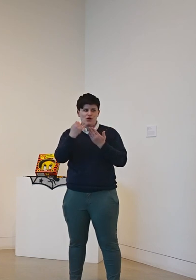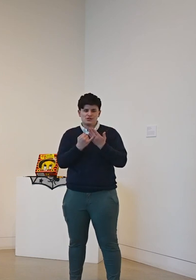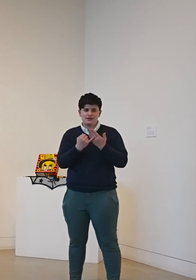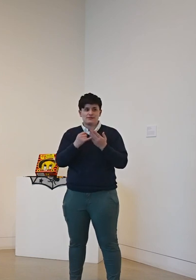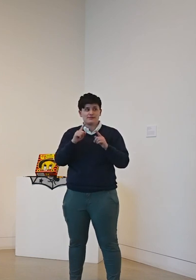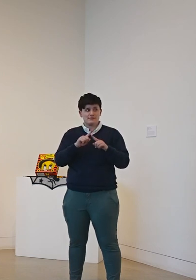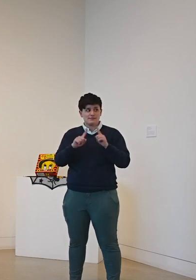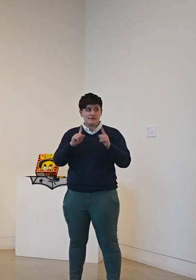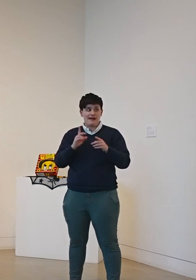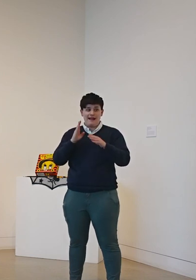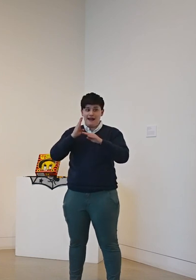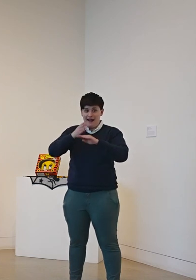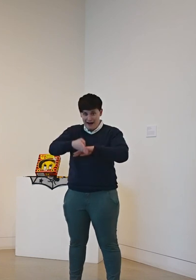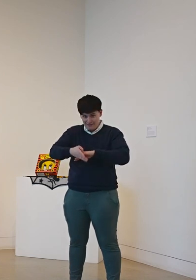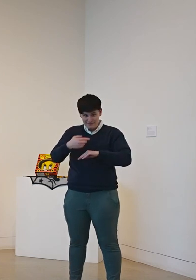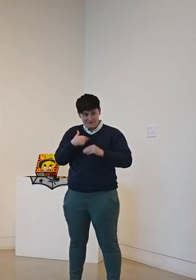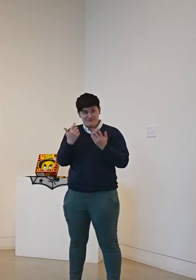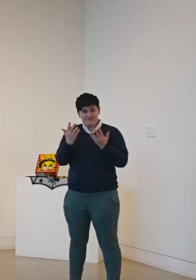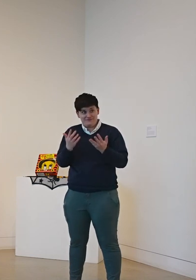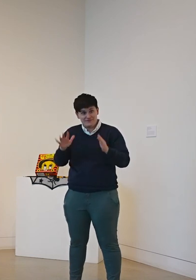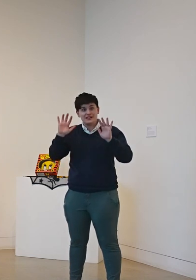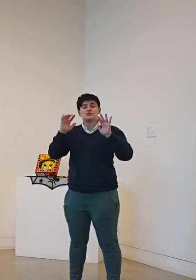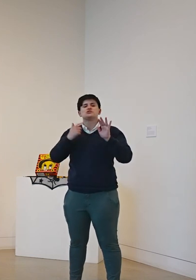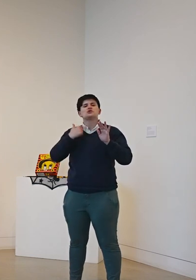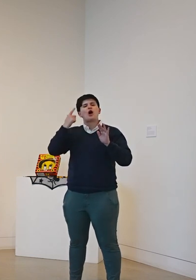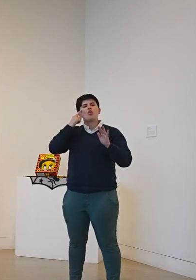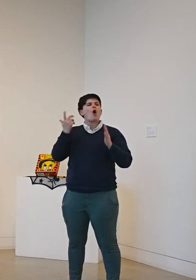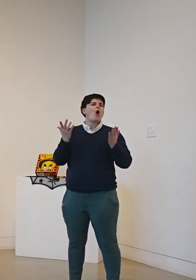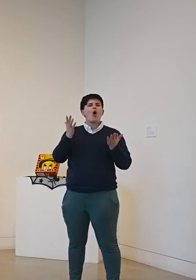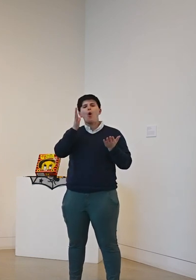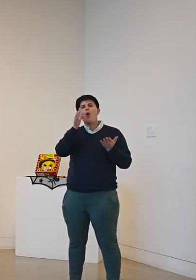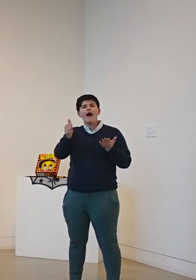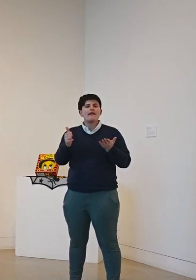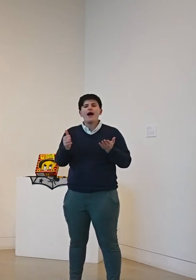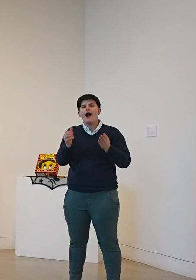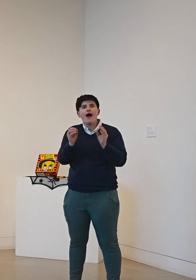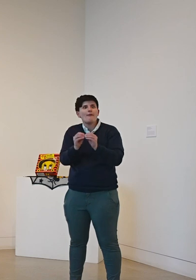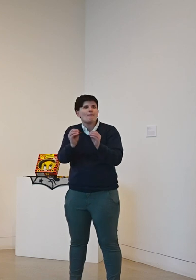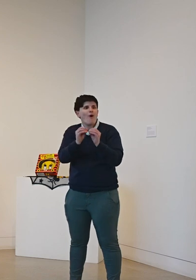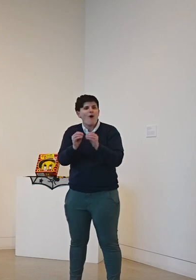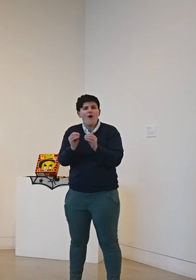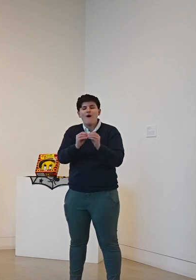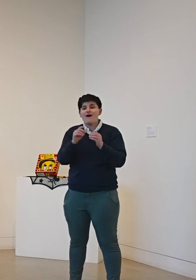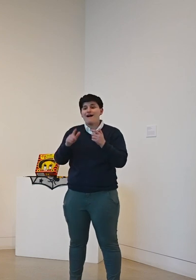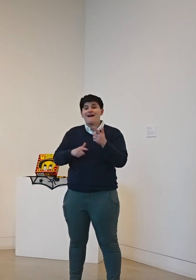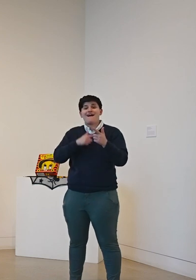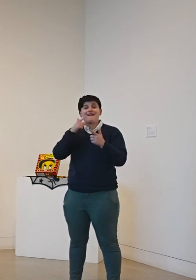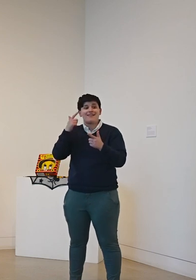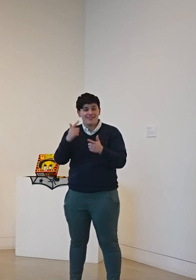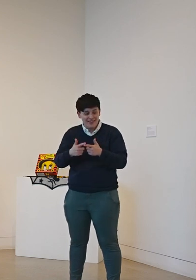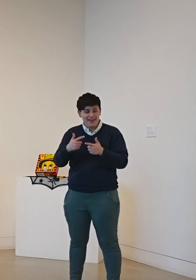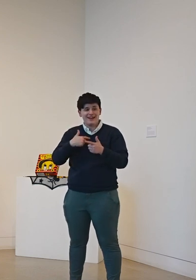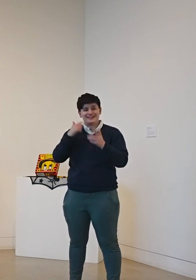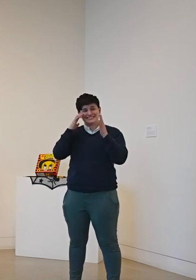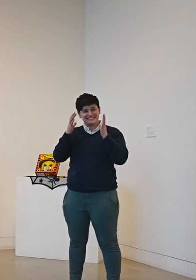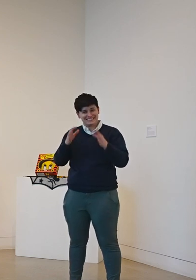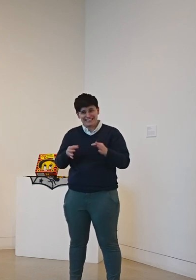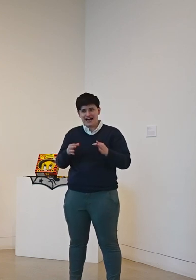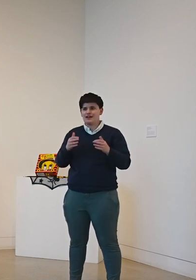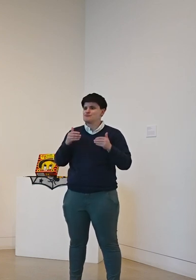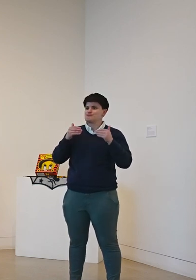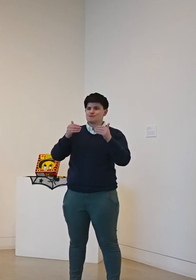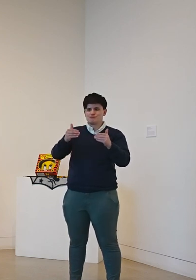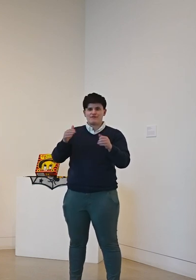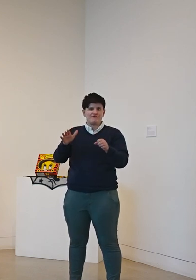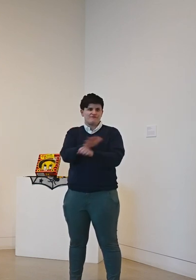it I thought that maybe I would start doing some more and then I decided to go for a whole show